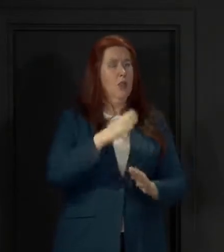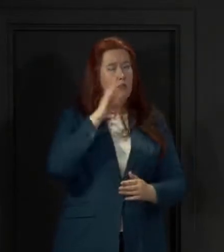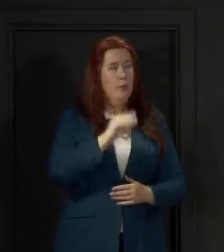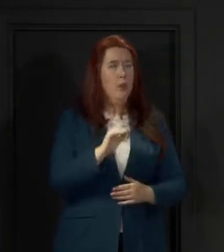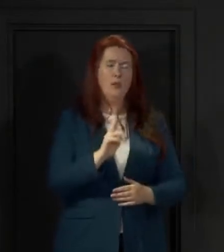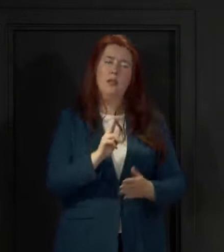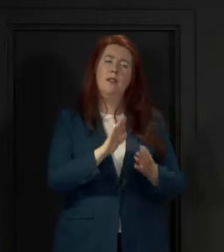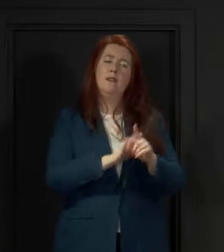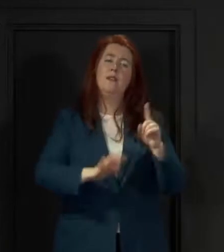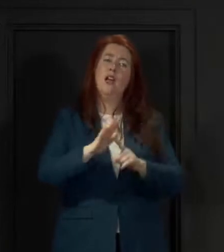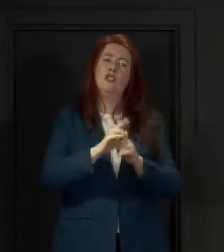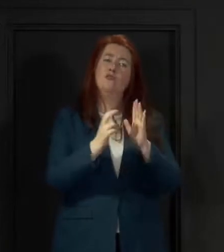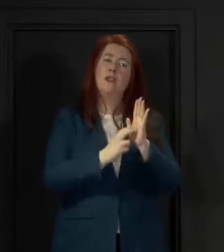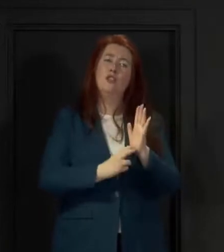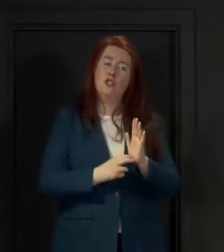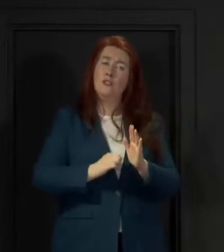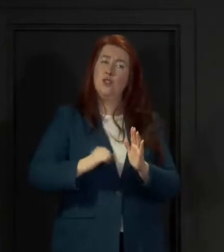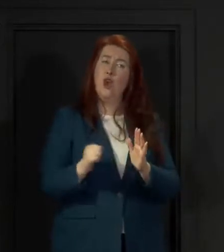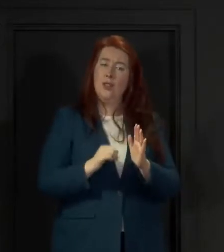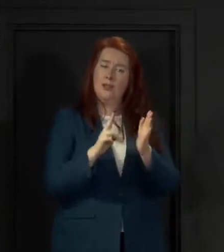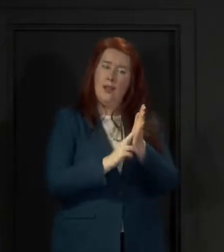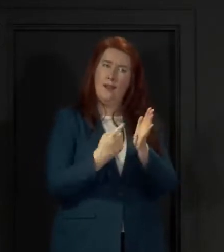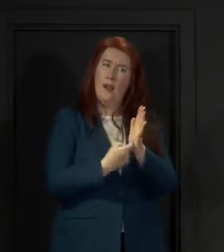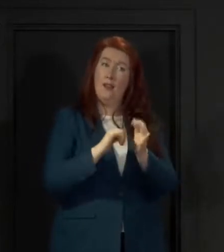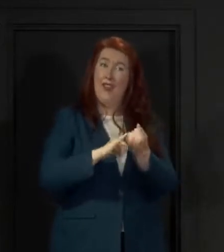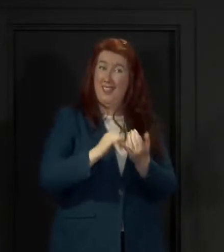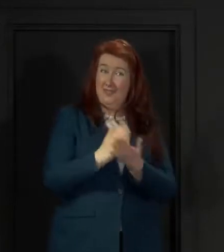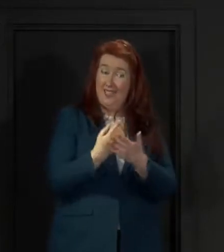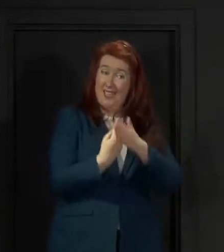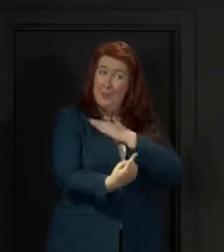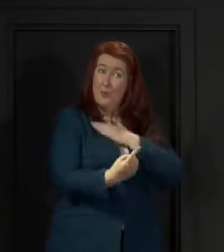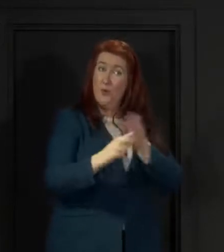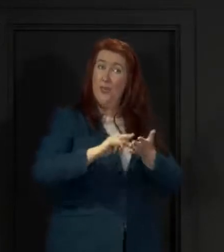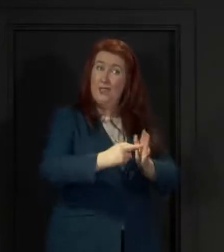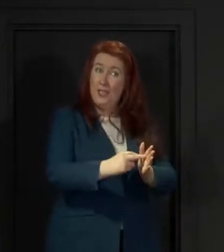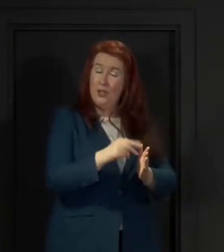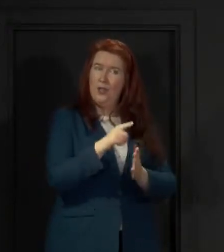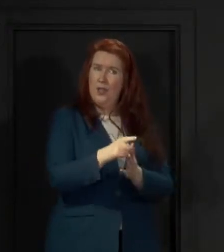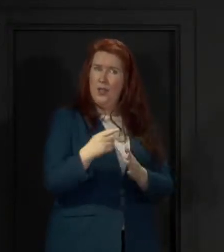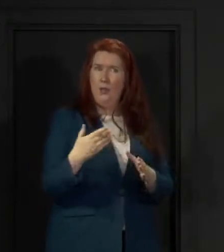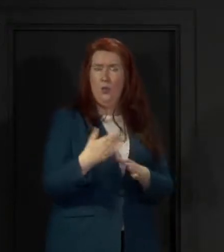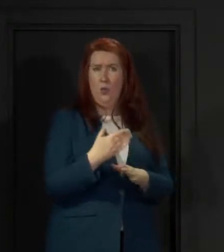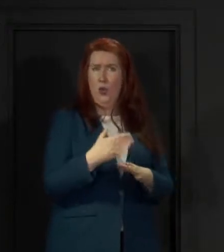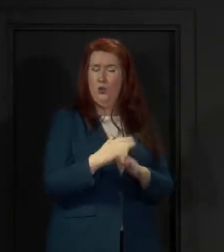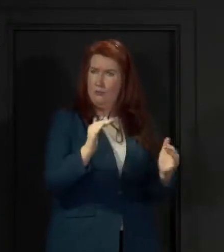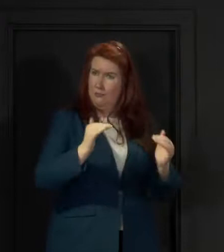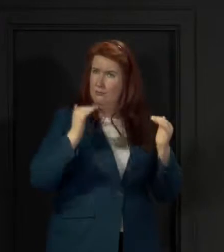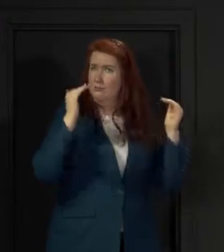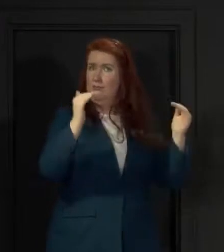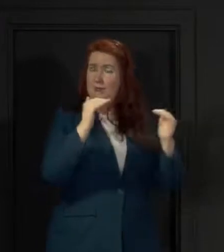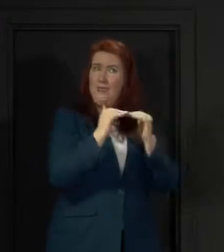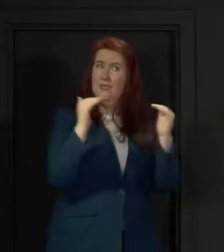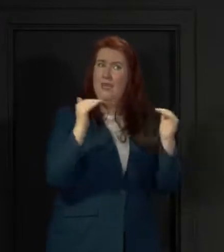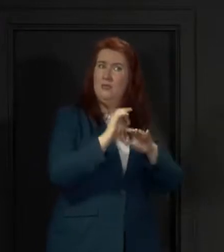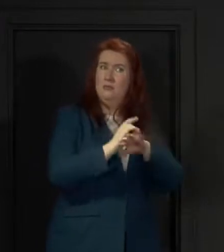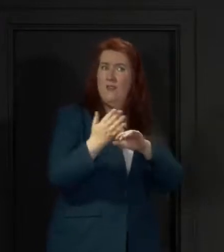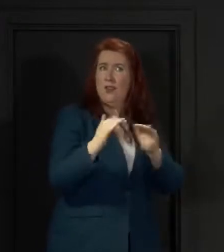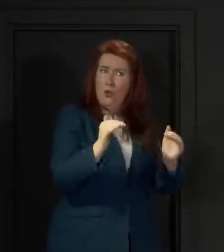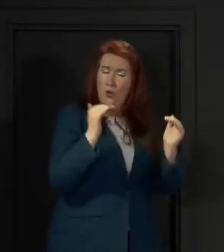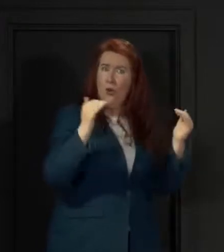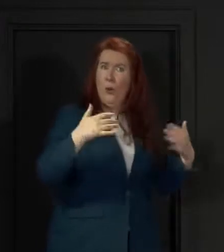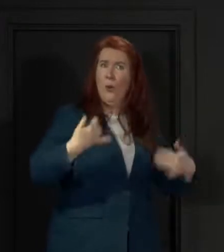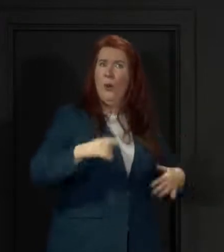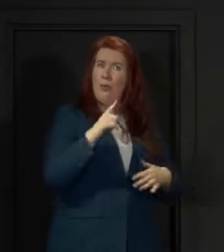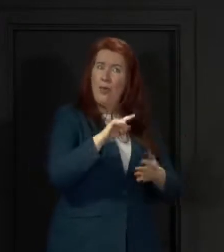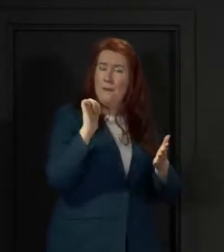Registers of Scotland, which of course is an independent organisation that works to very high professional standards, publishes